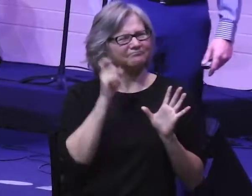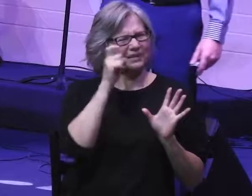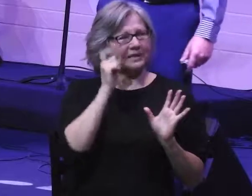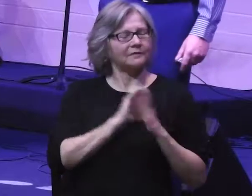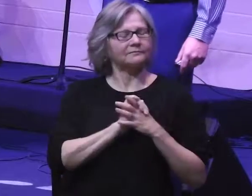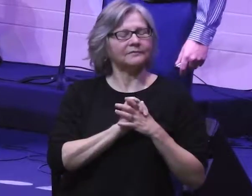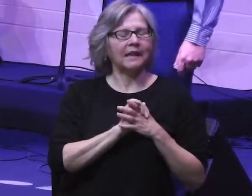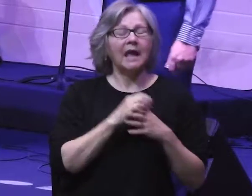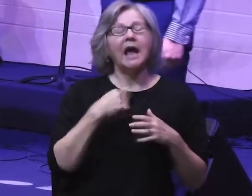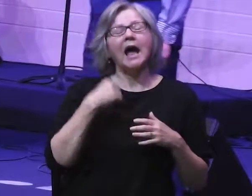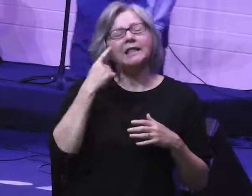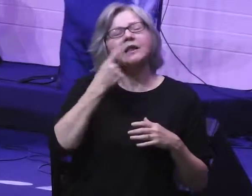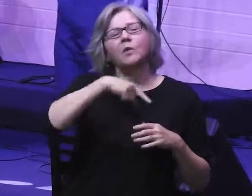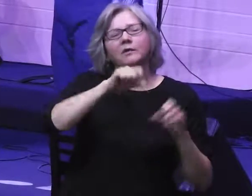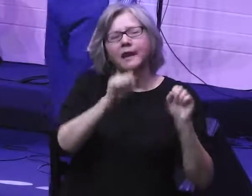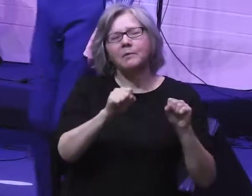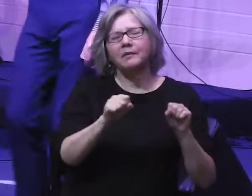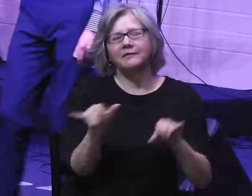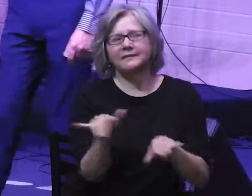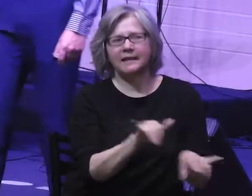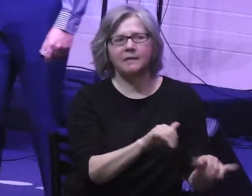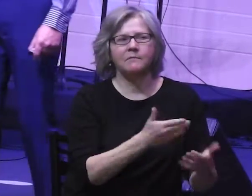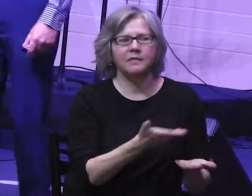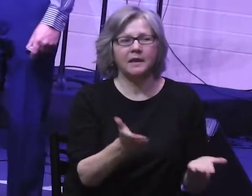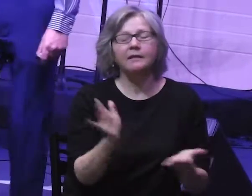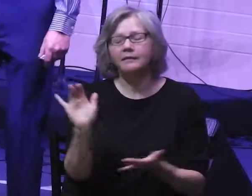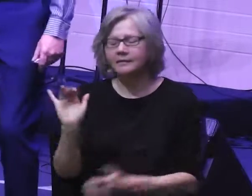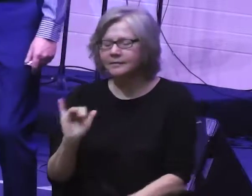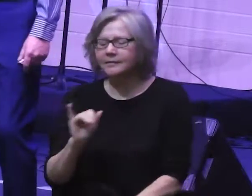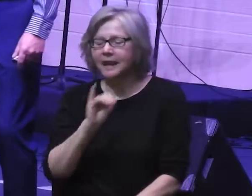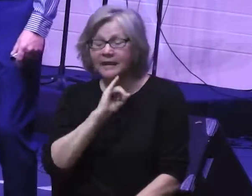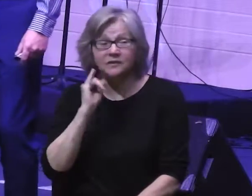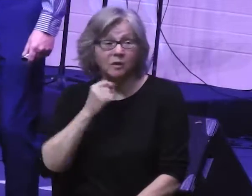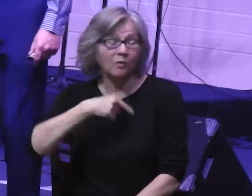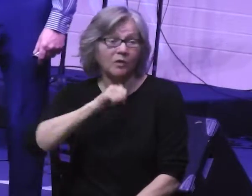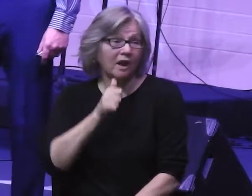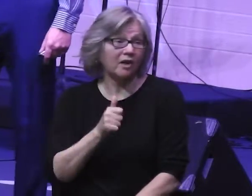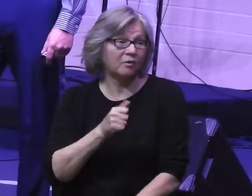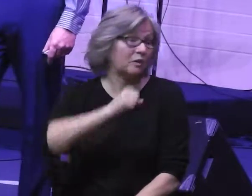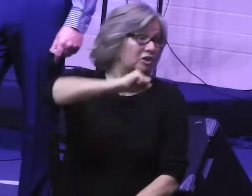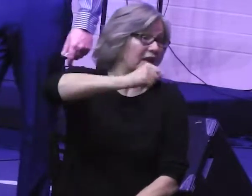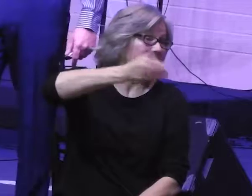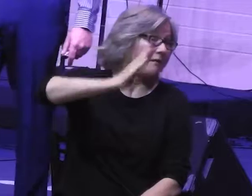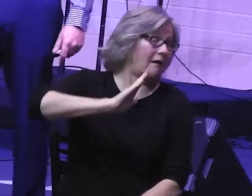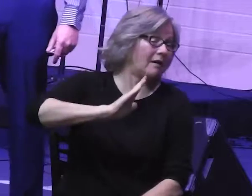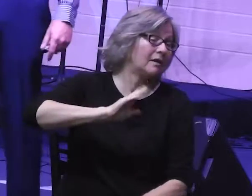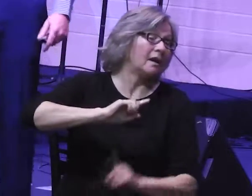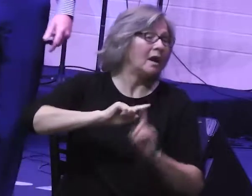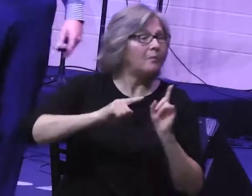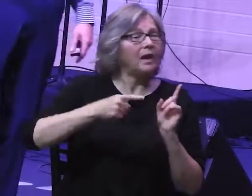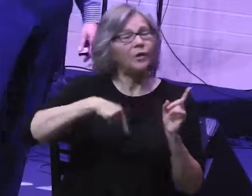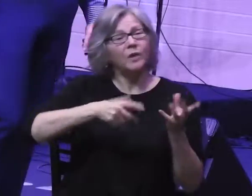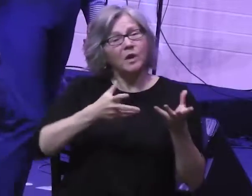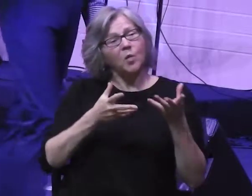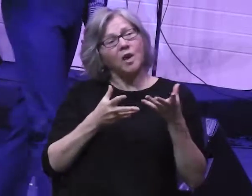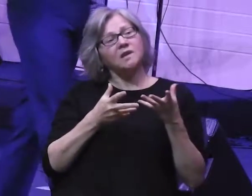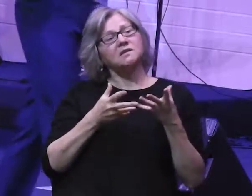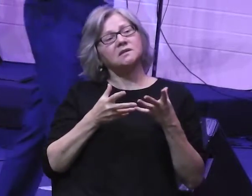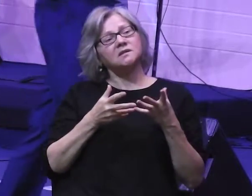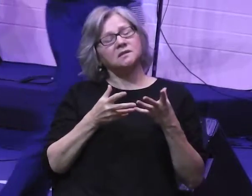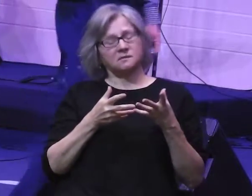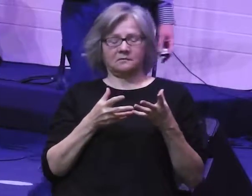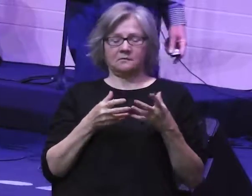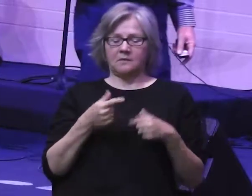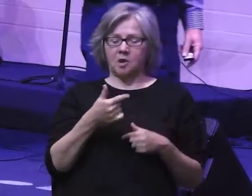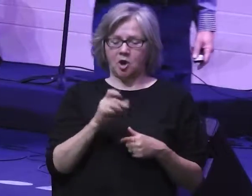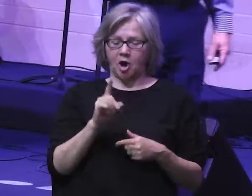think we're kind of capable of the same thing. Kind of like Israel. You know, we're not rejecting God, but we just kind of